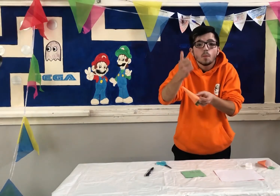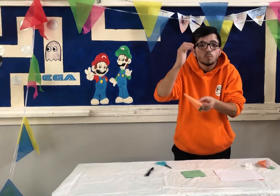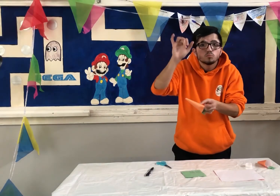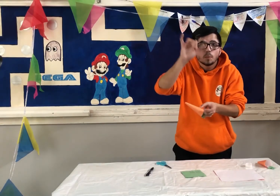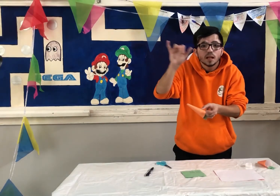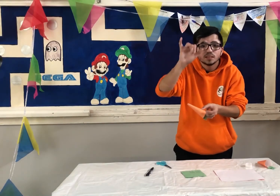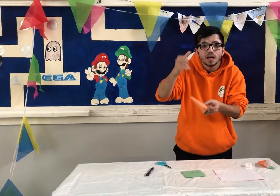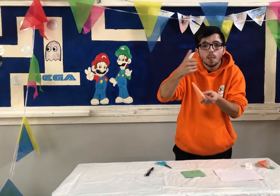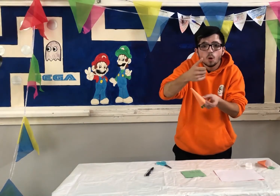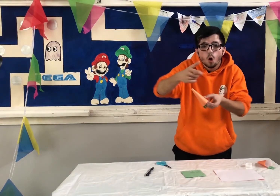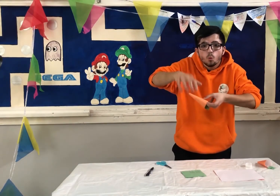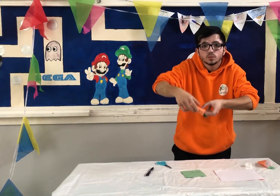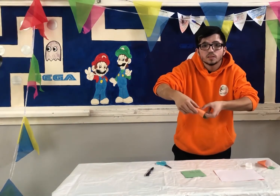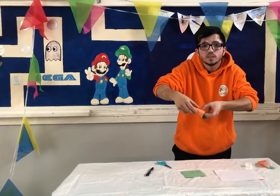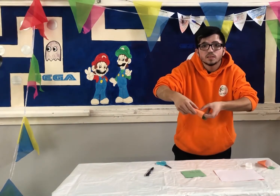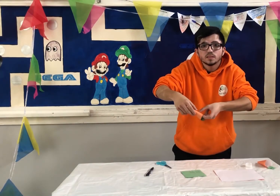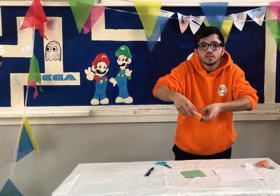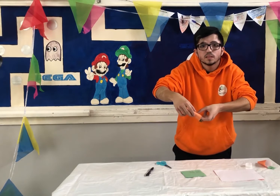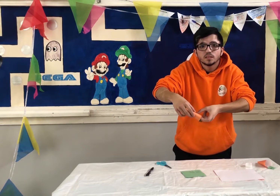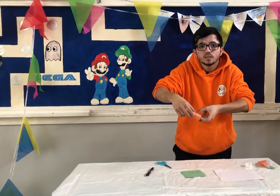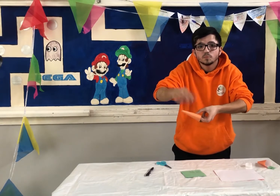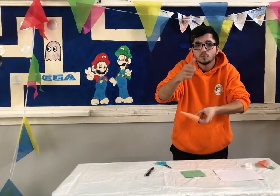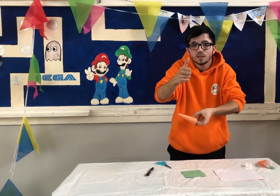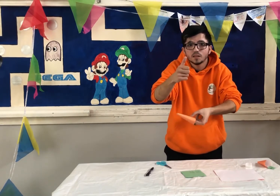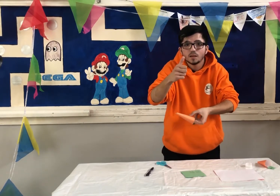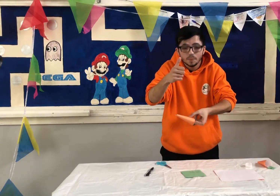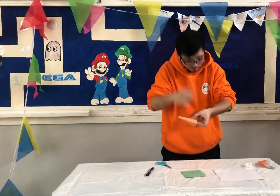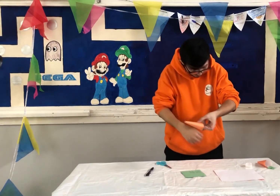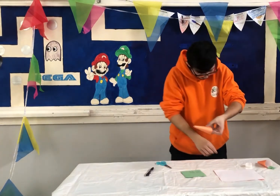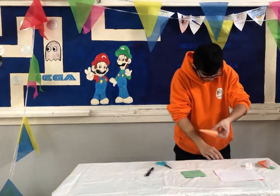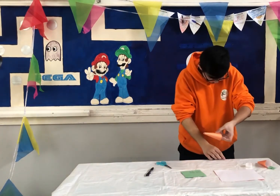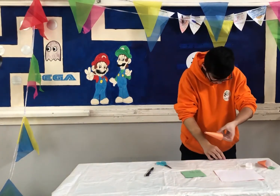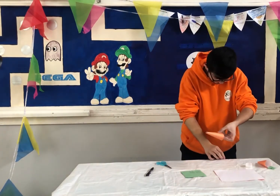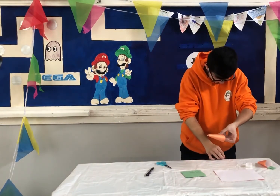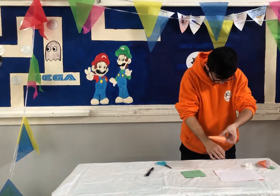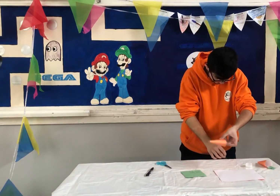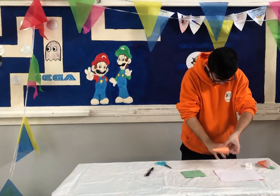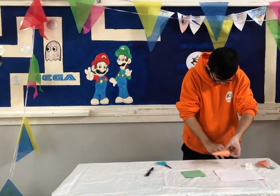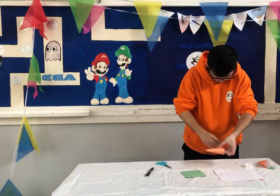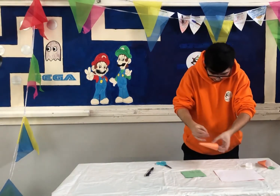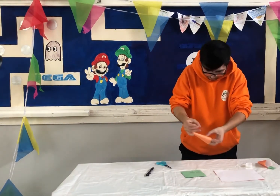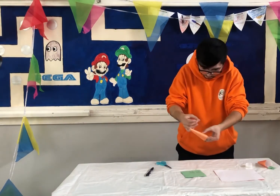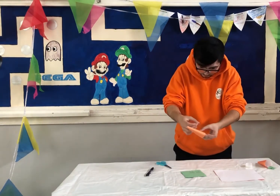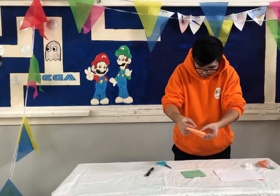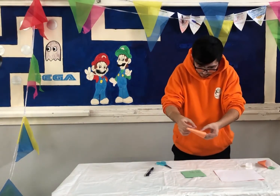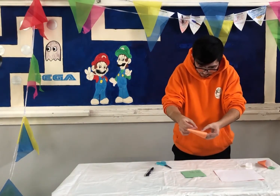And you can ask for help from an adult or someone else at home with you, just to stick a little piece of sellotape on there to keep it in place.